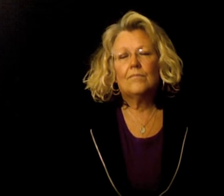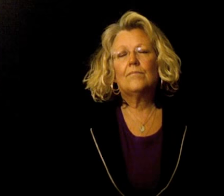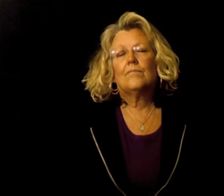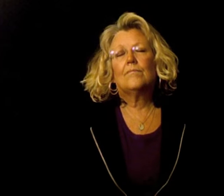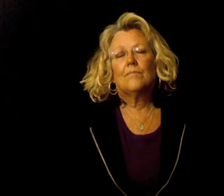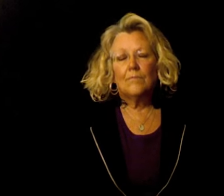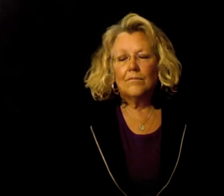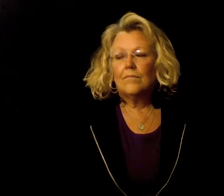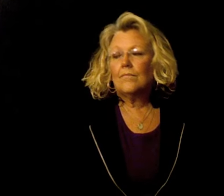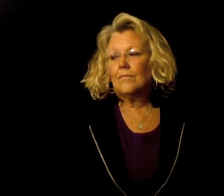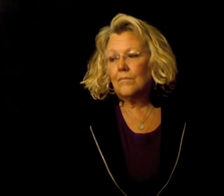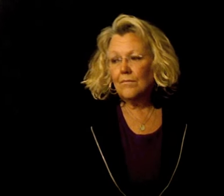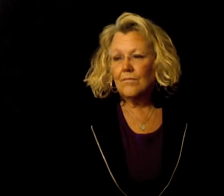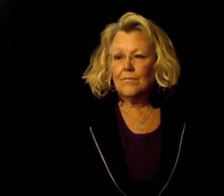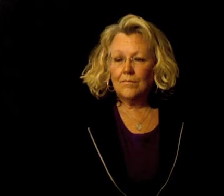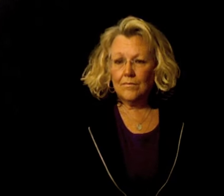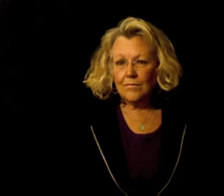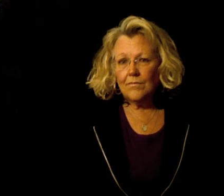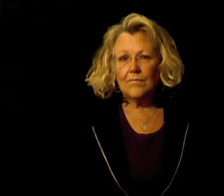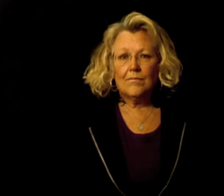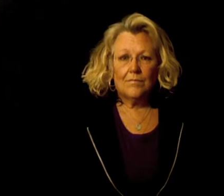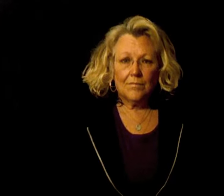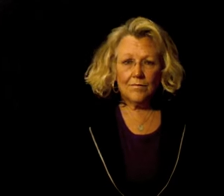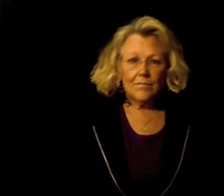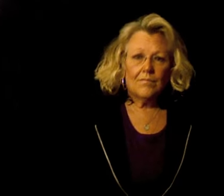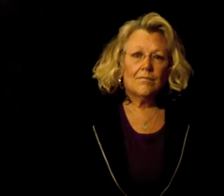You'll be waiting in